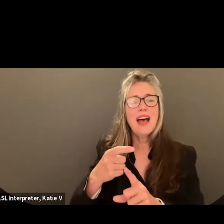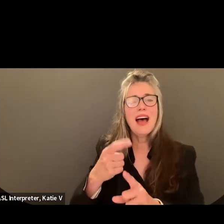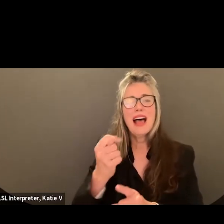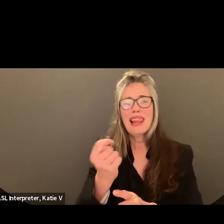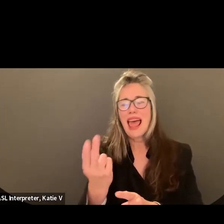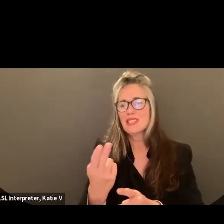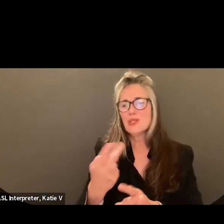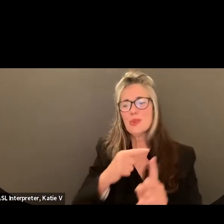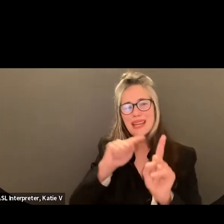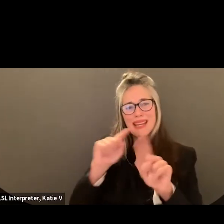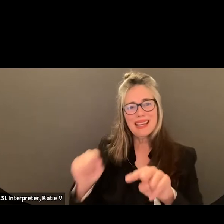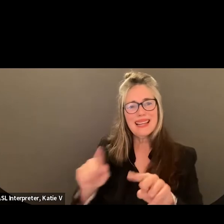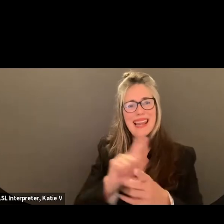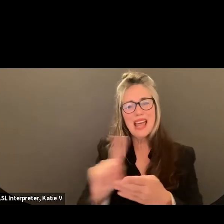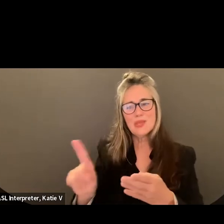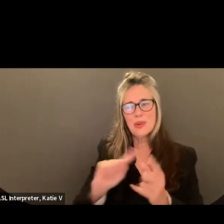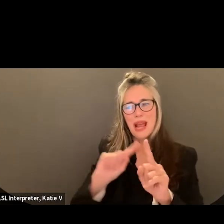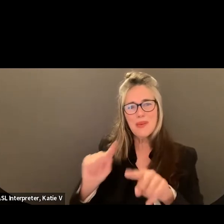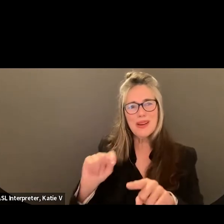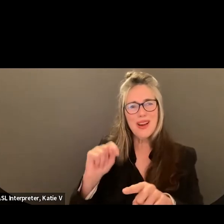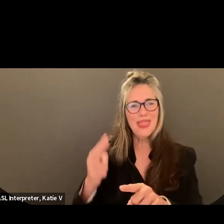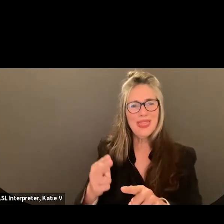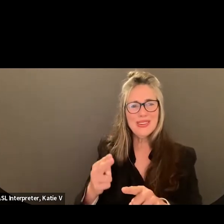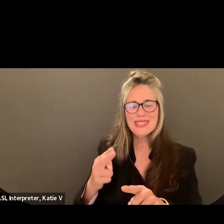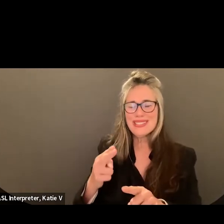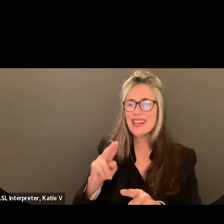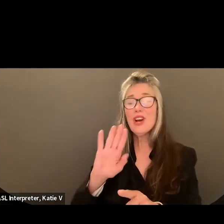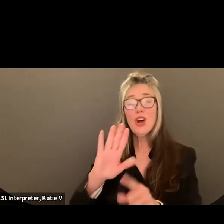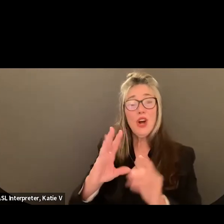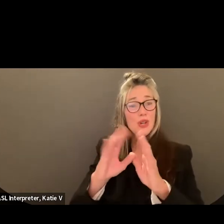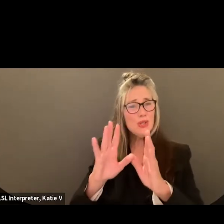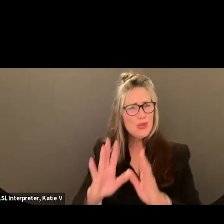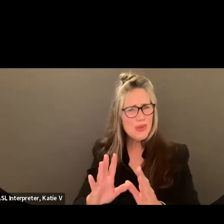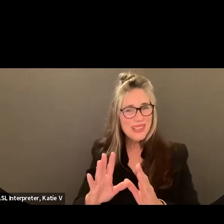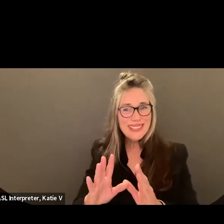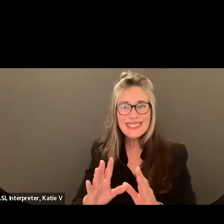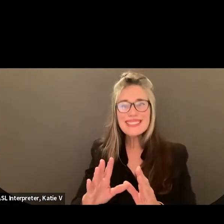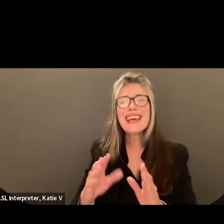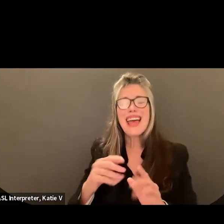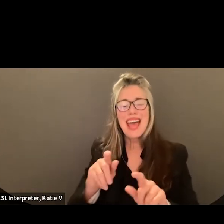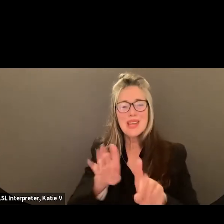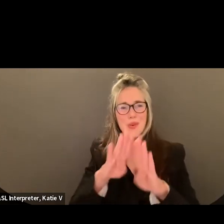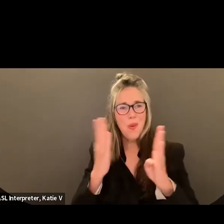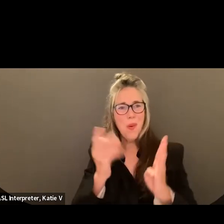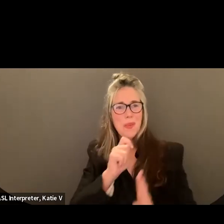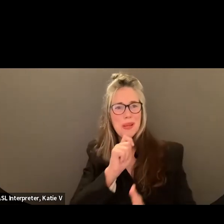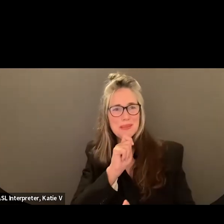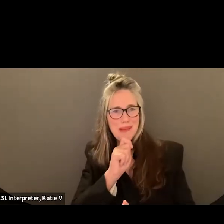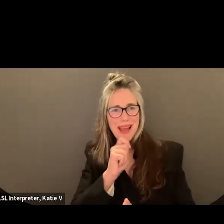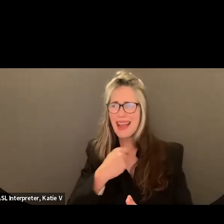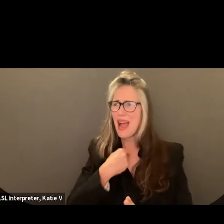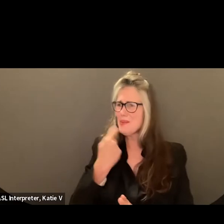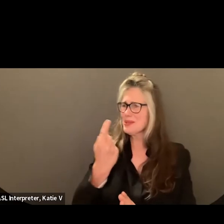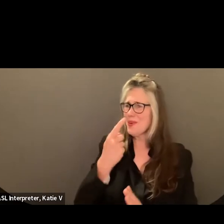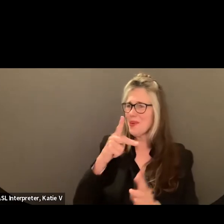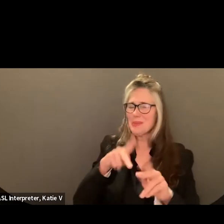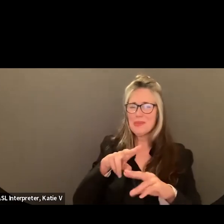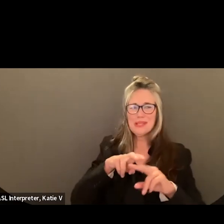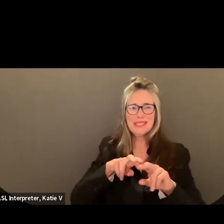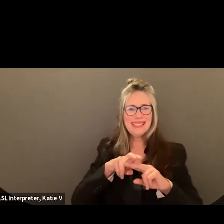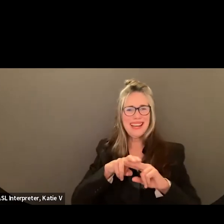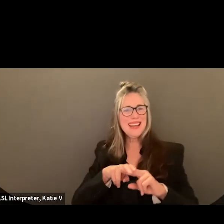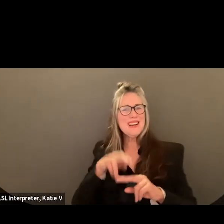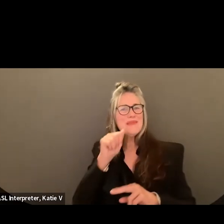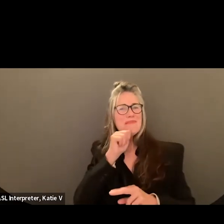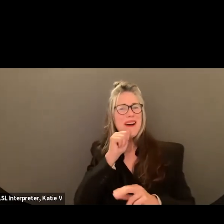an open mic event. I was so moved. I I was the only audience member, along with the teacher, so it was almost